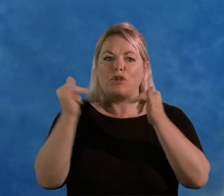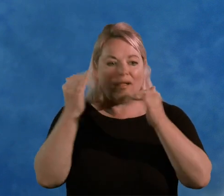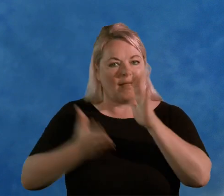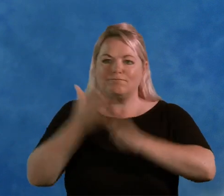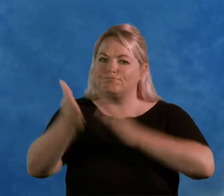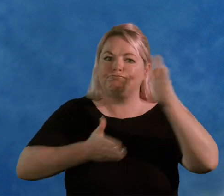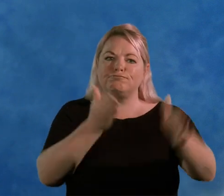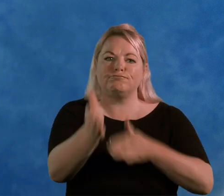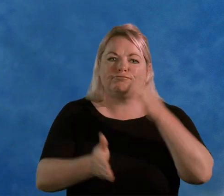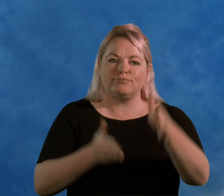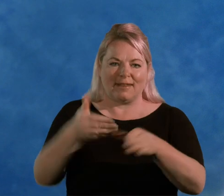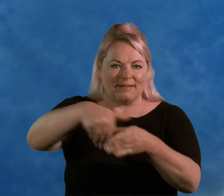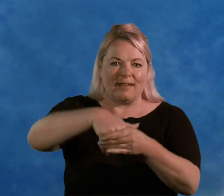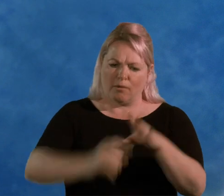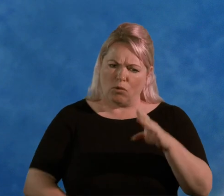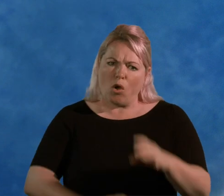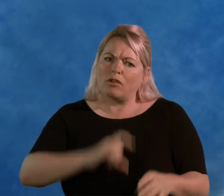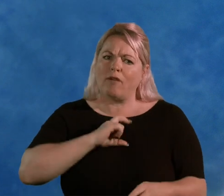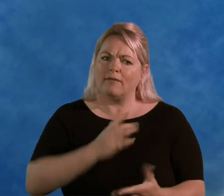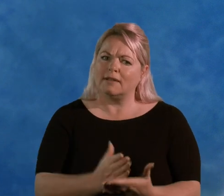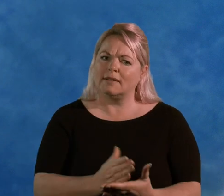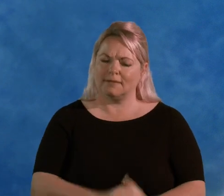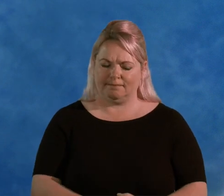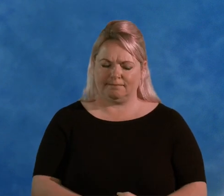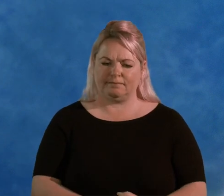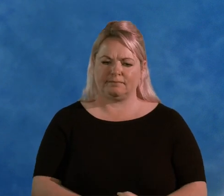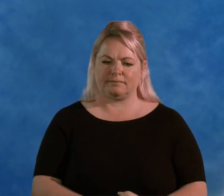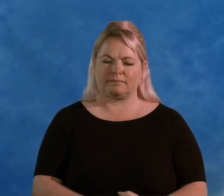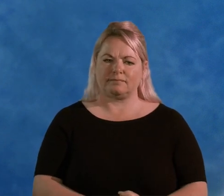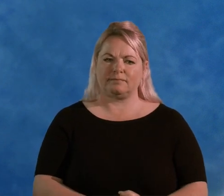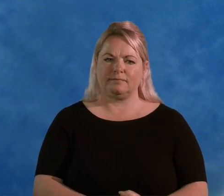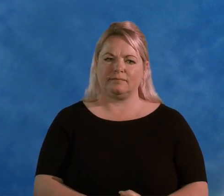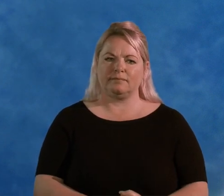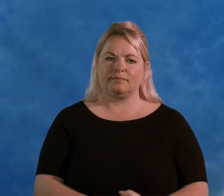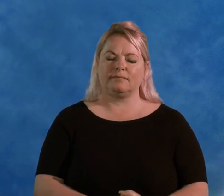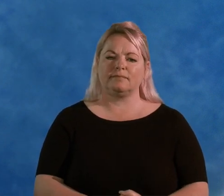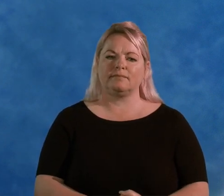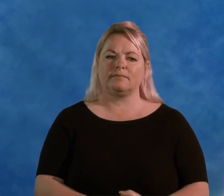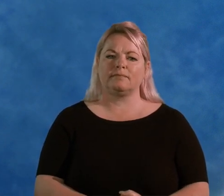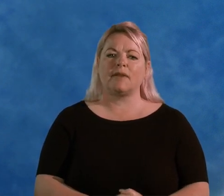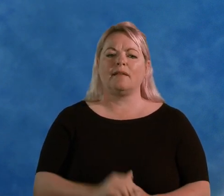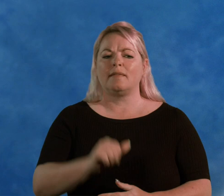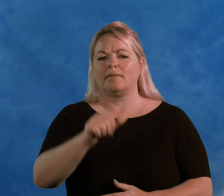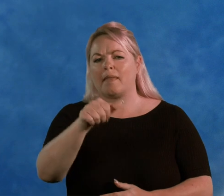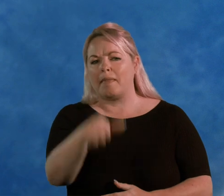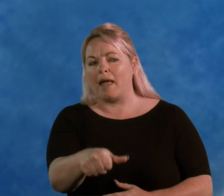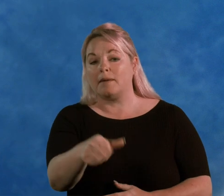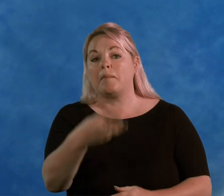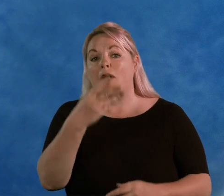and more confident as well. And then in third